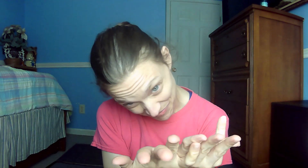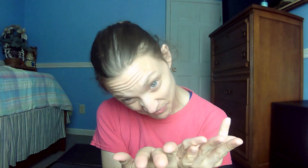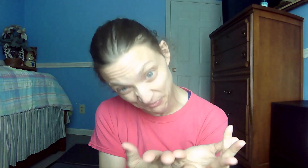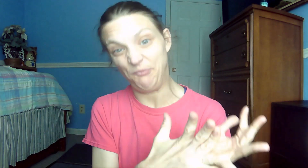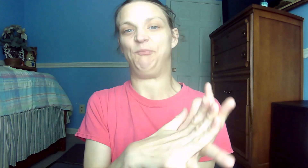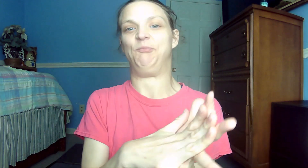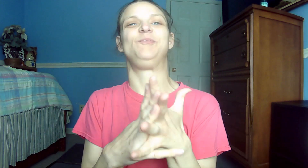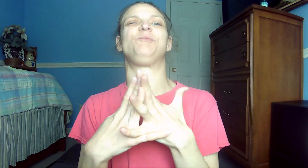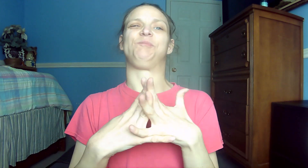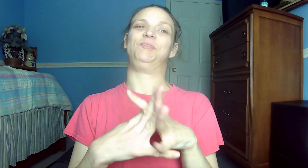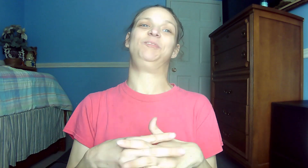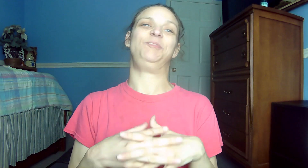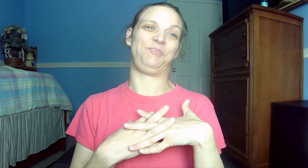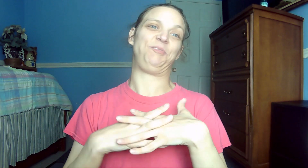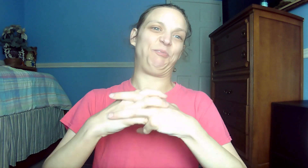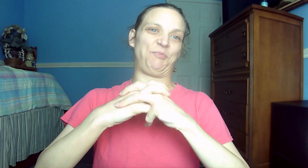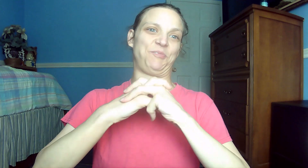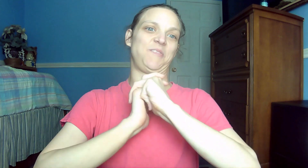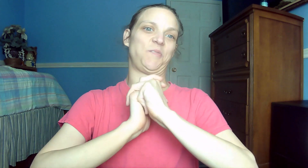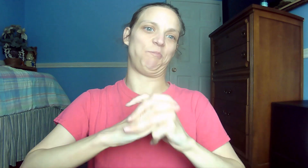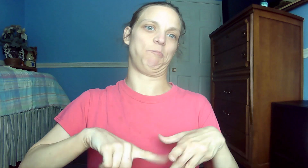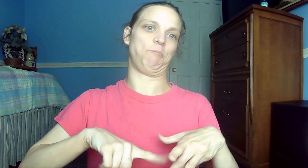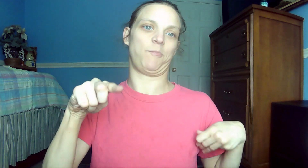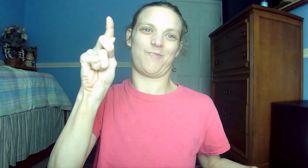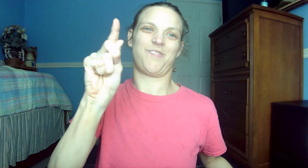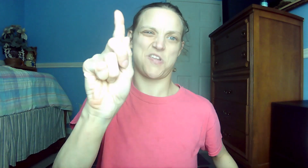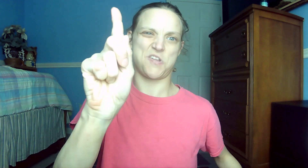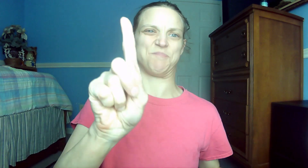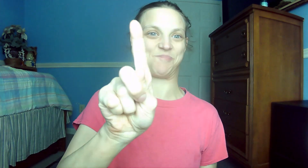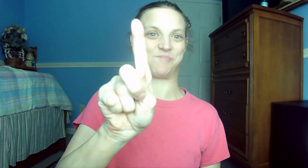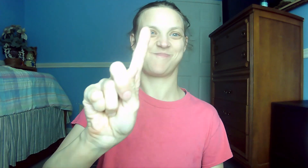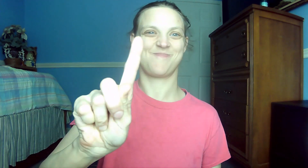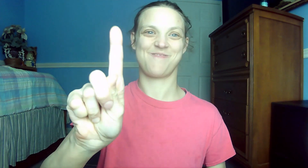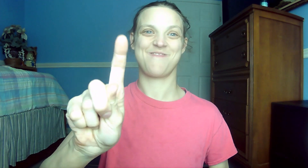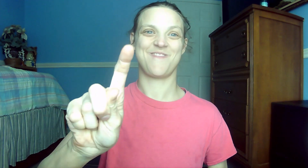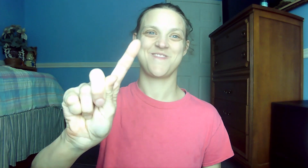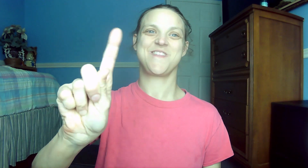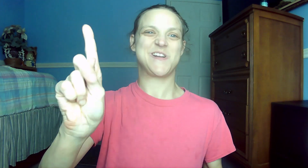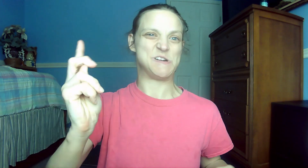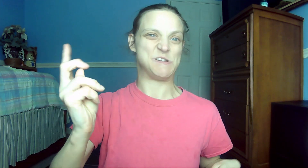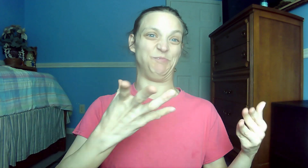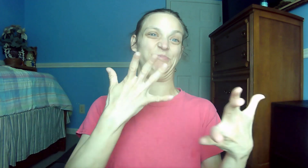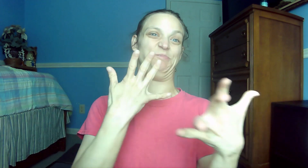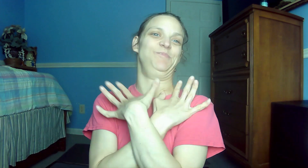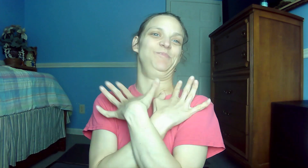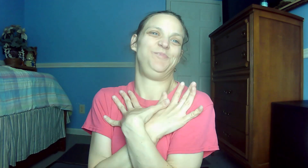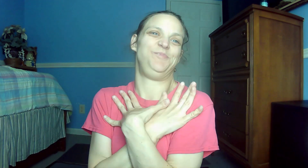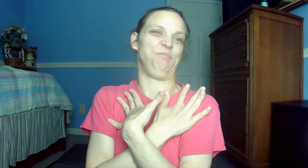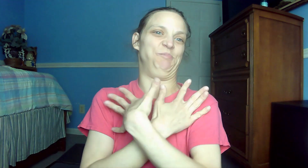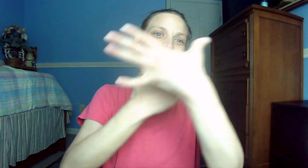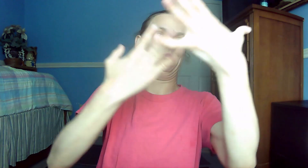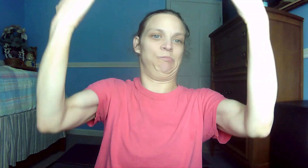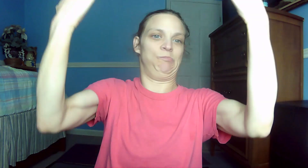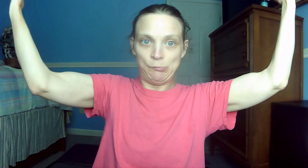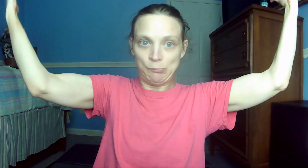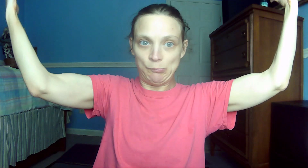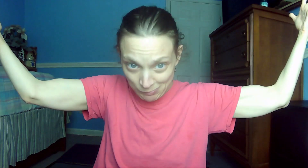begin. 1. John 3.16 For God so loved the world that He gave His one and only Son,